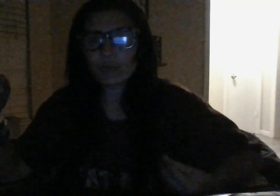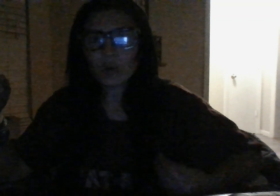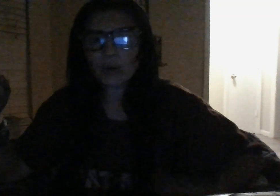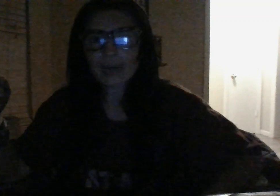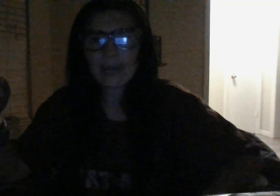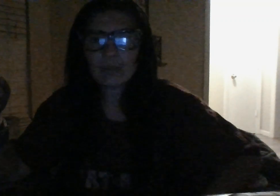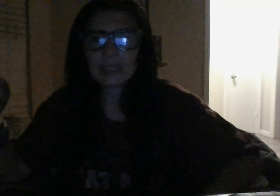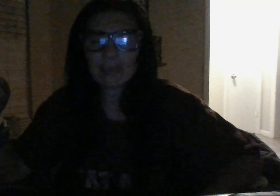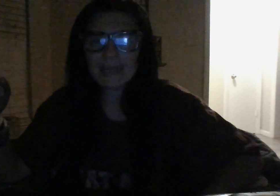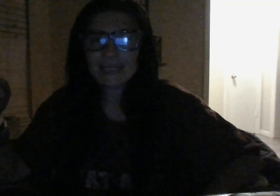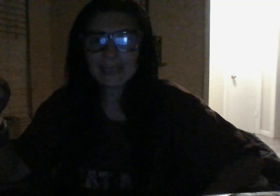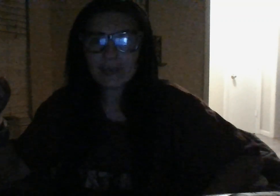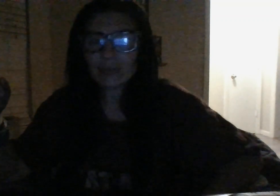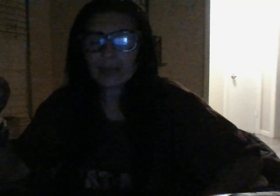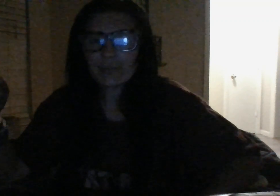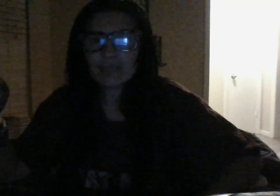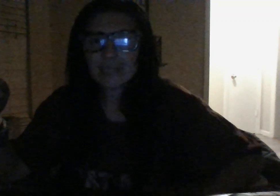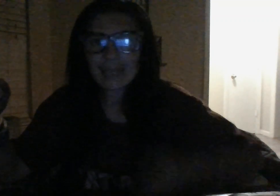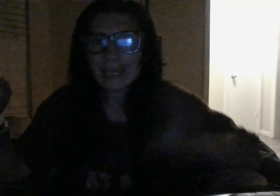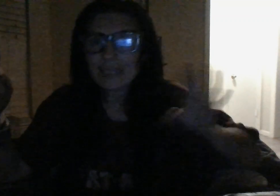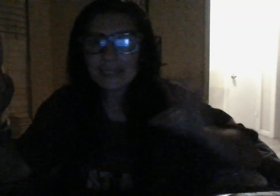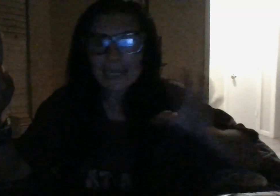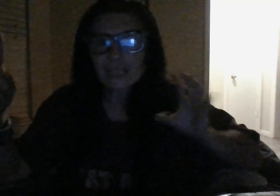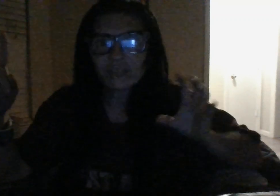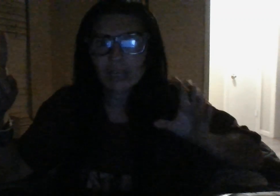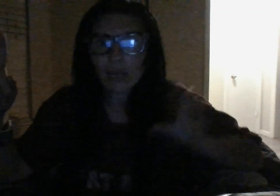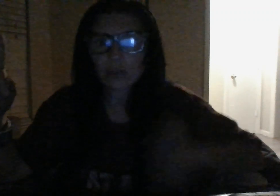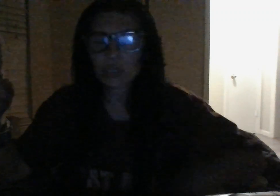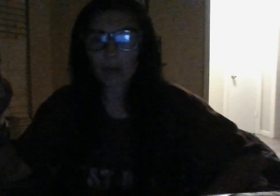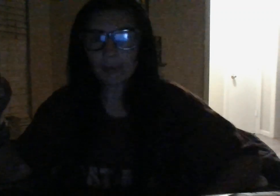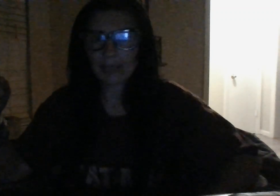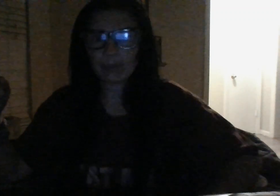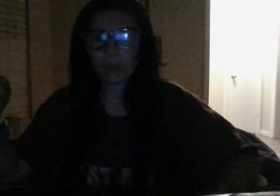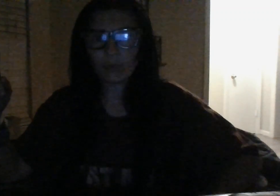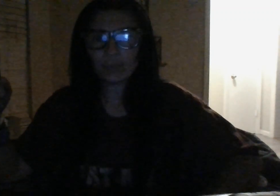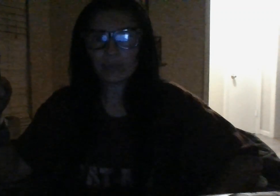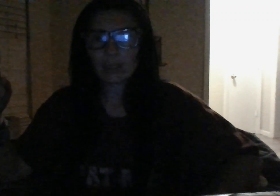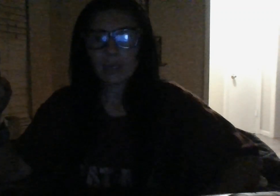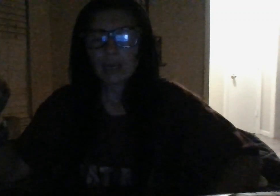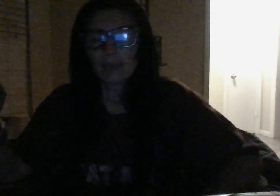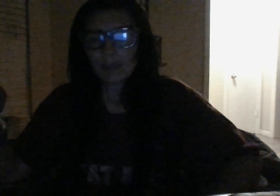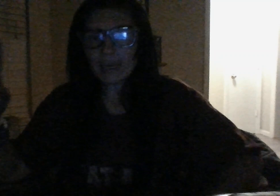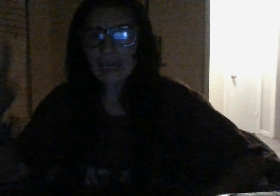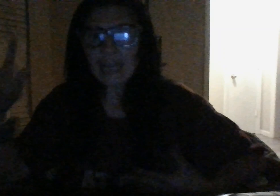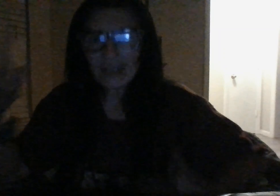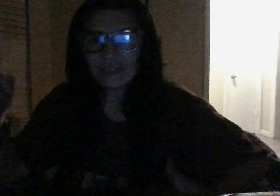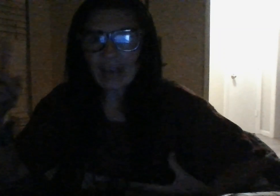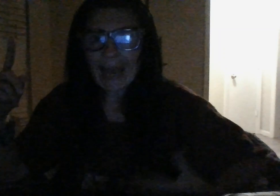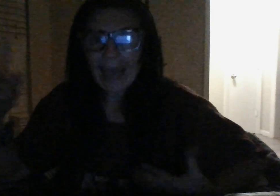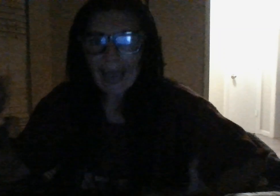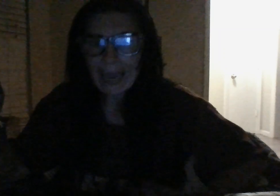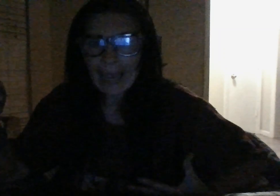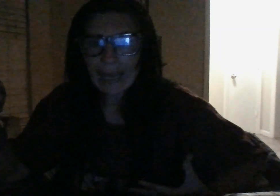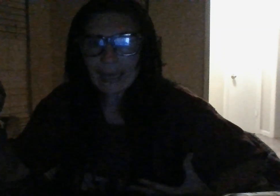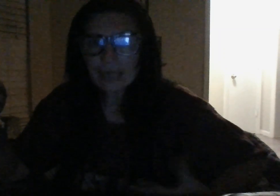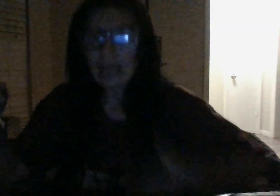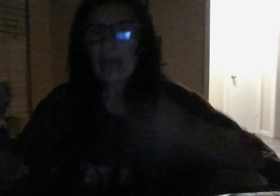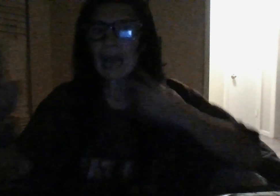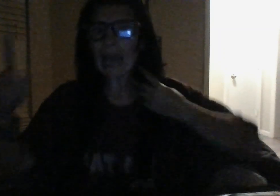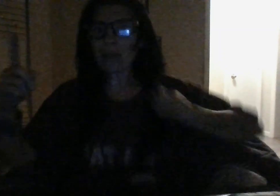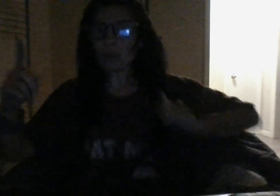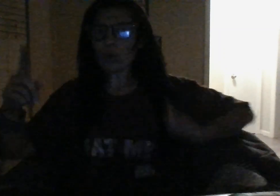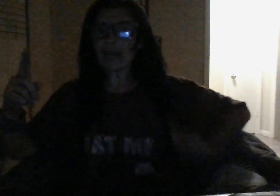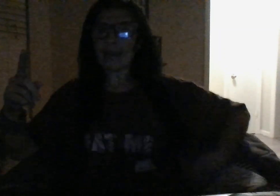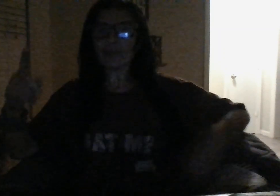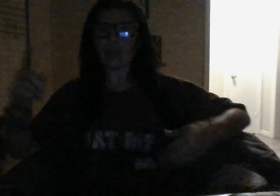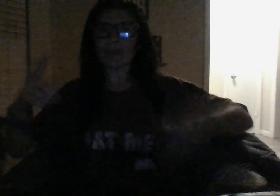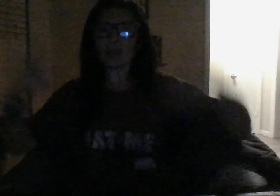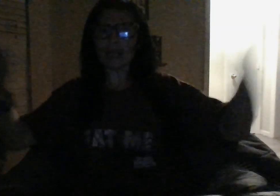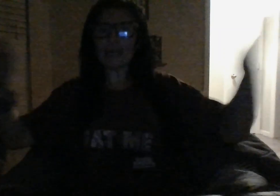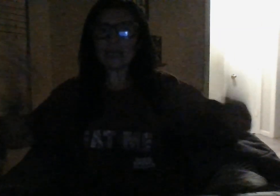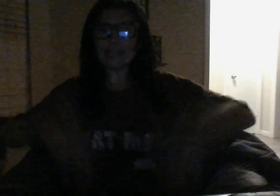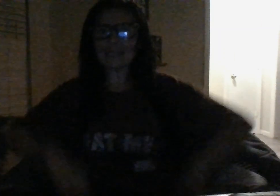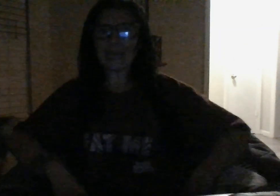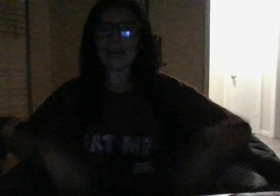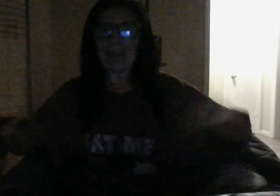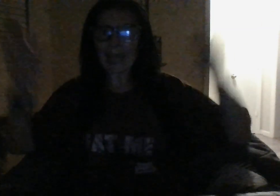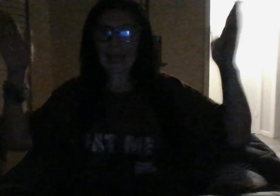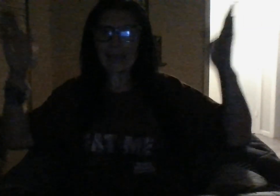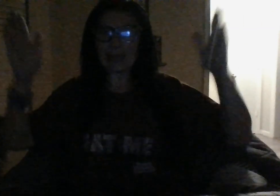lawyer cameras that makes hidden sex videos off people but if i had i would have come clean and said hey